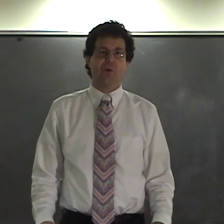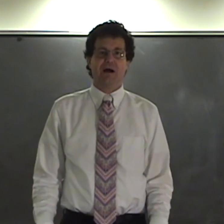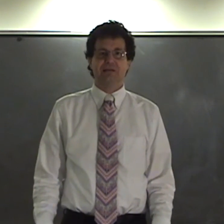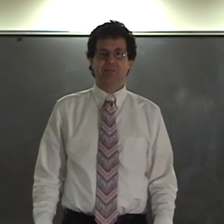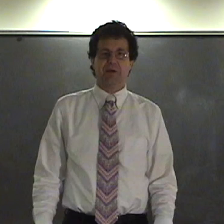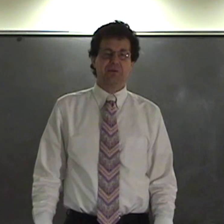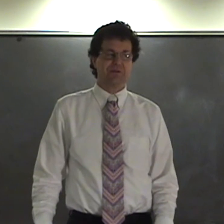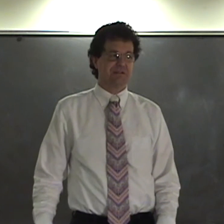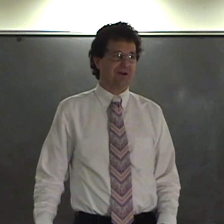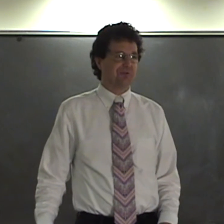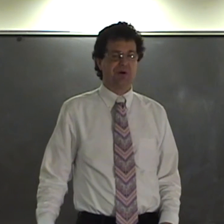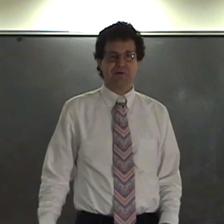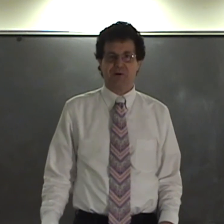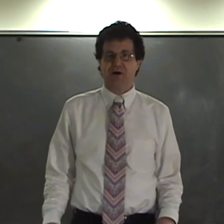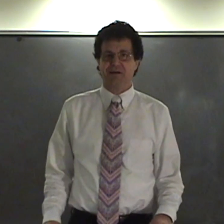Wise Man Built His House Upon a Rock